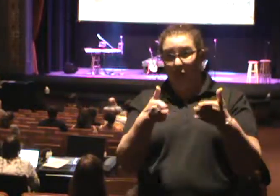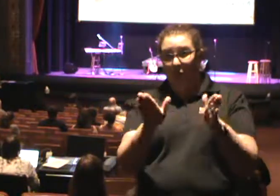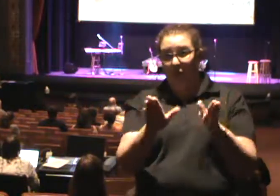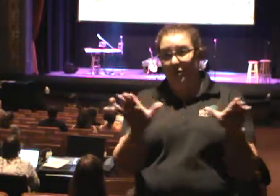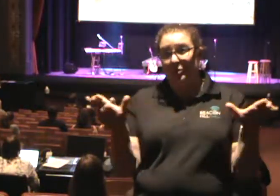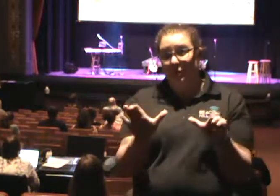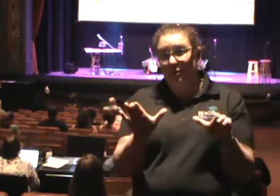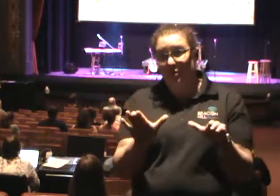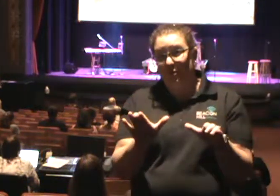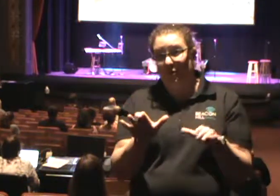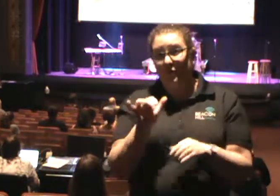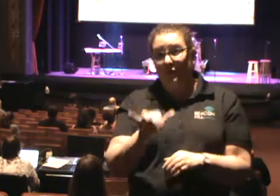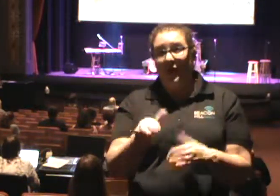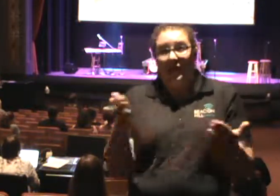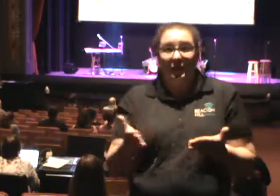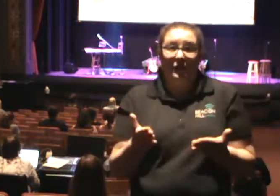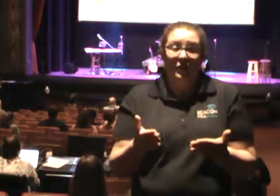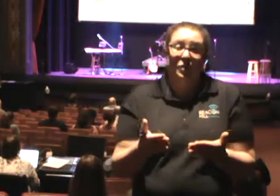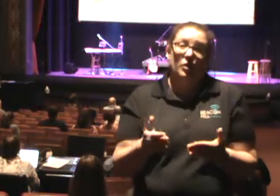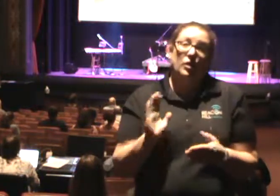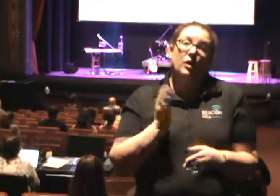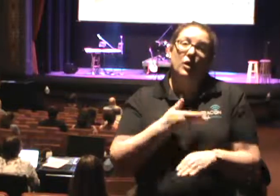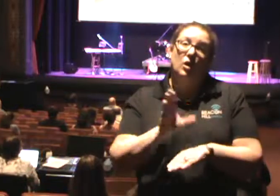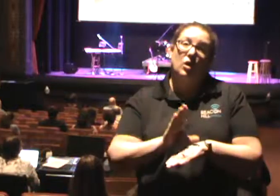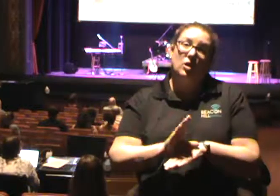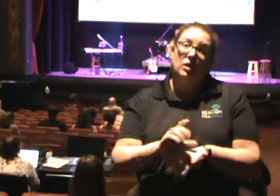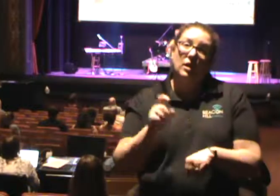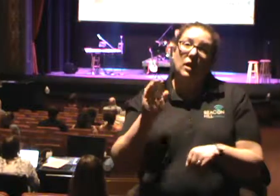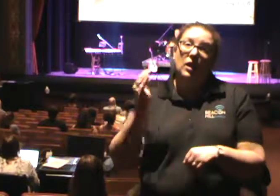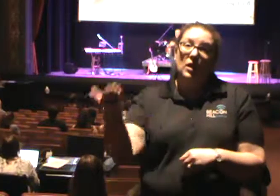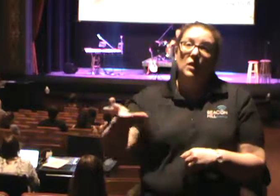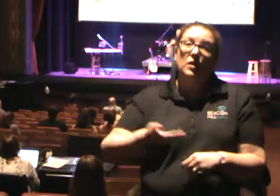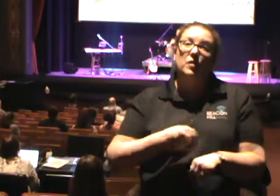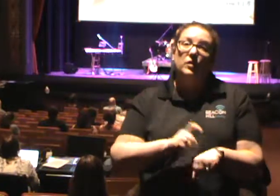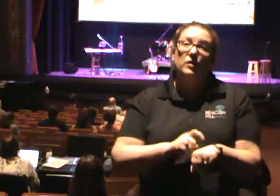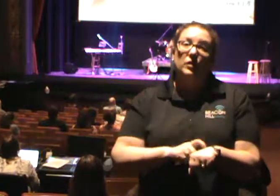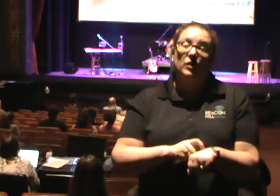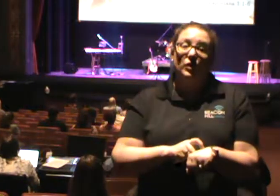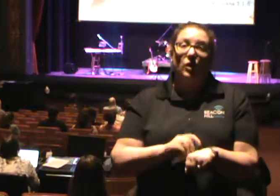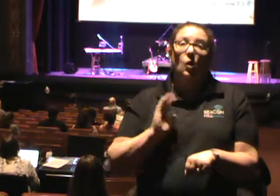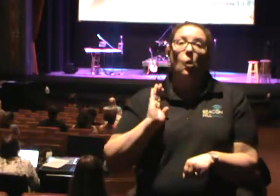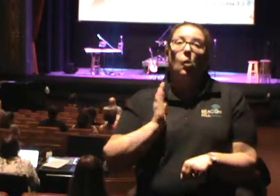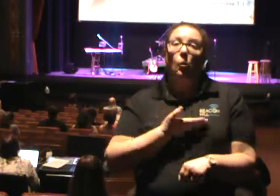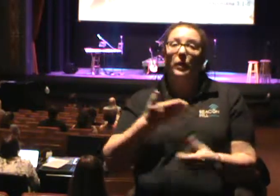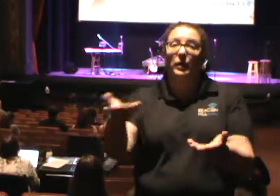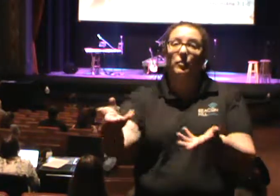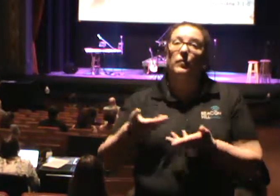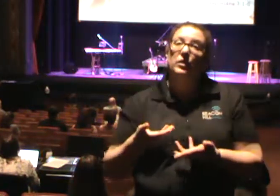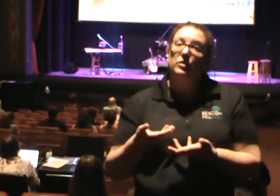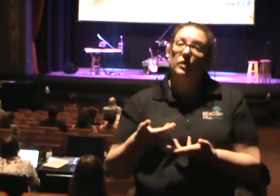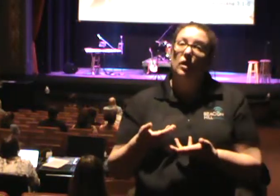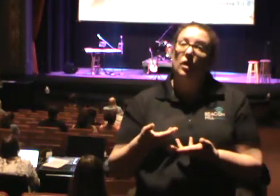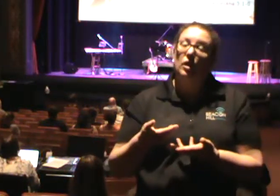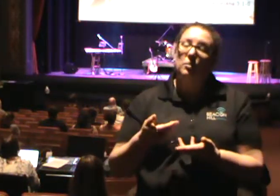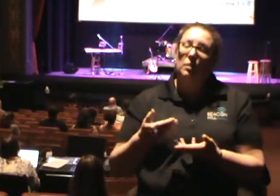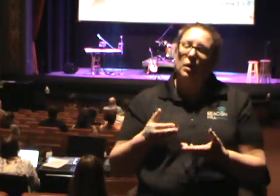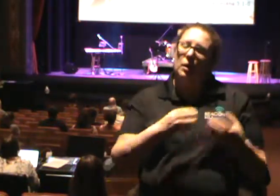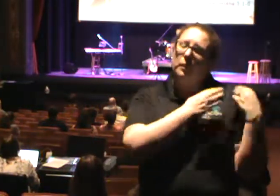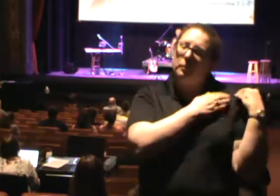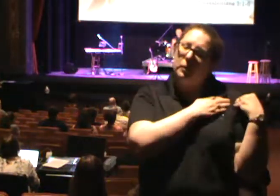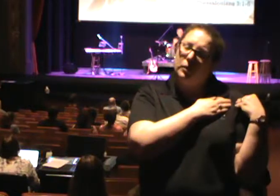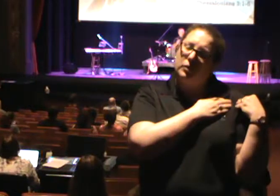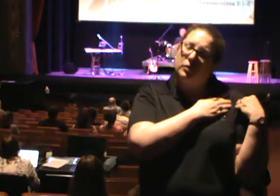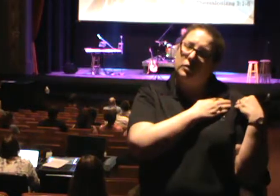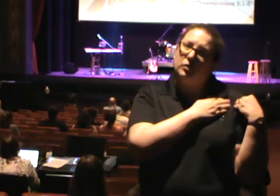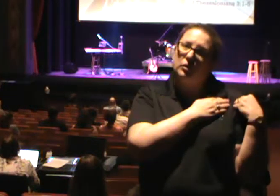that at Beacon Hill is during our invitation time. We have a time where we invite you to come and just lay your burdens down.